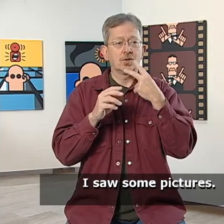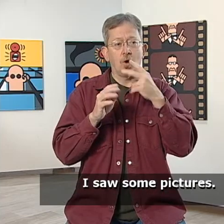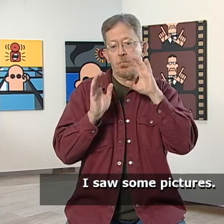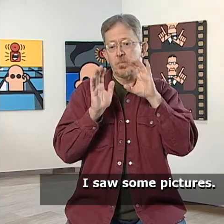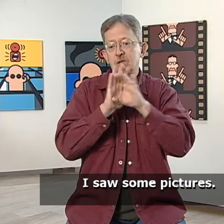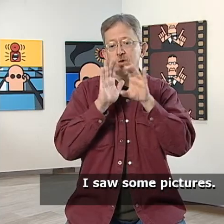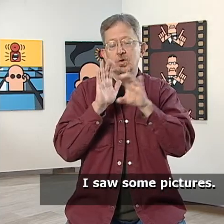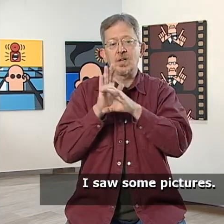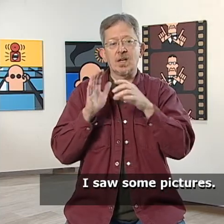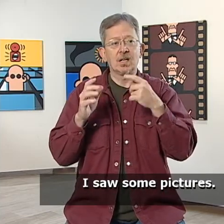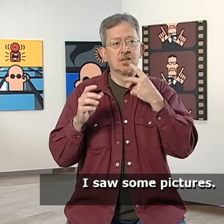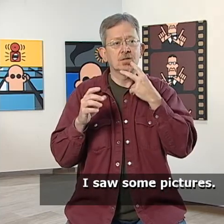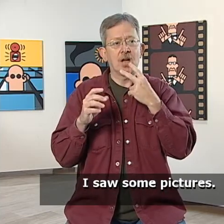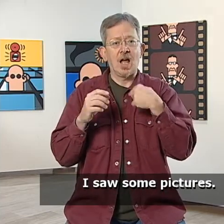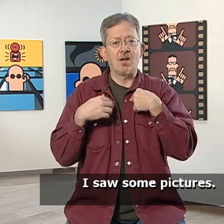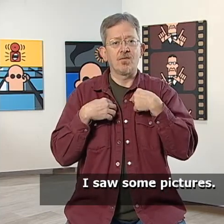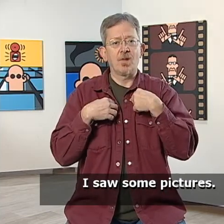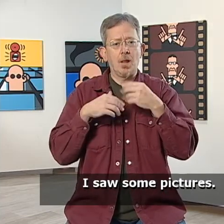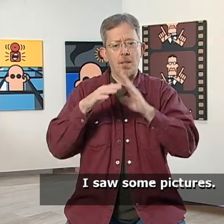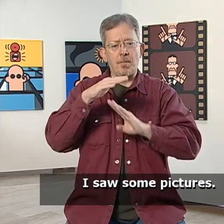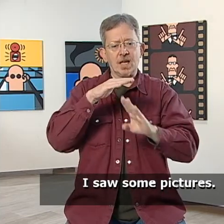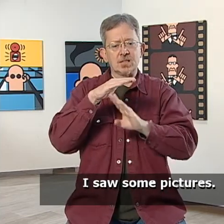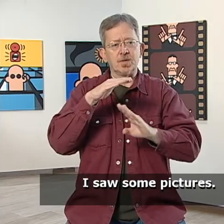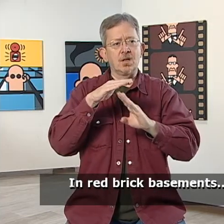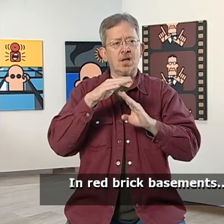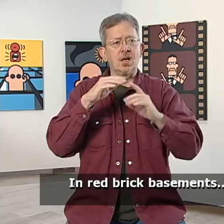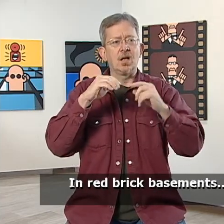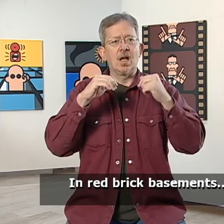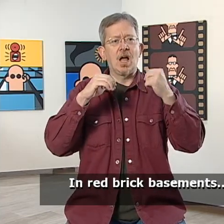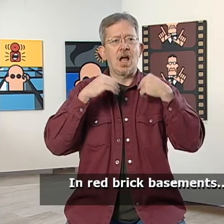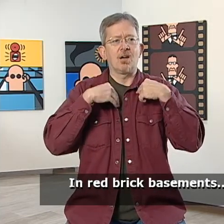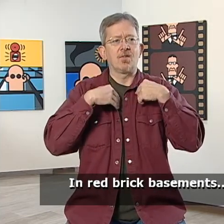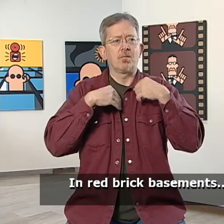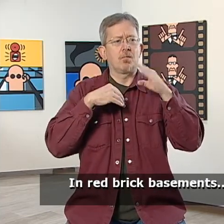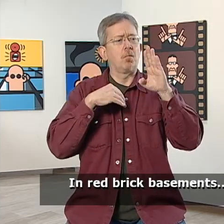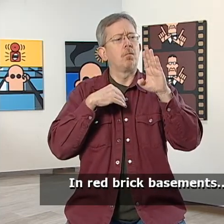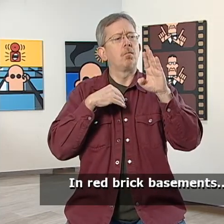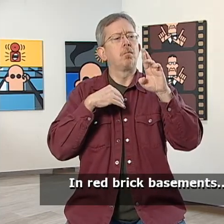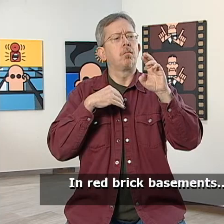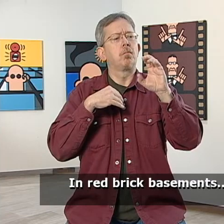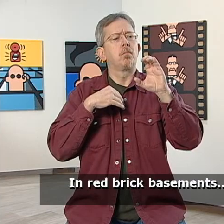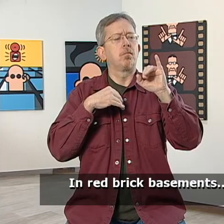I saw some pictures in red brick basements.